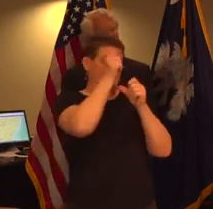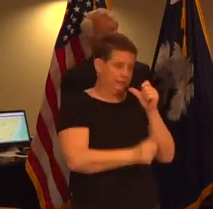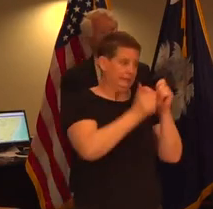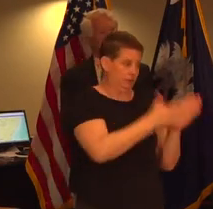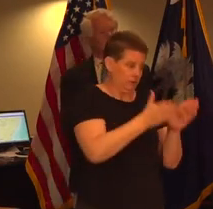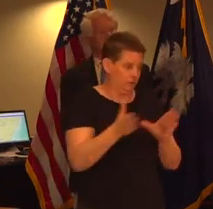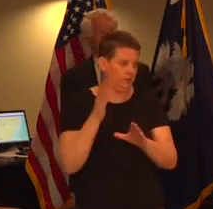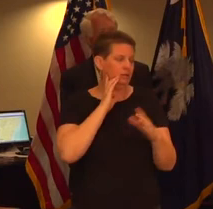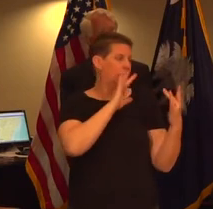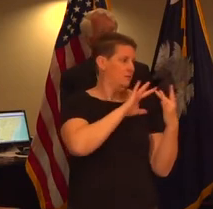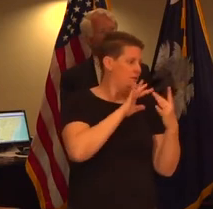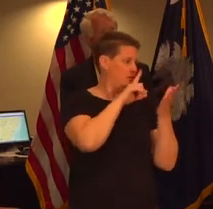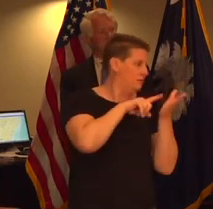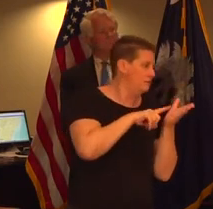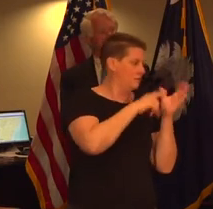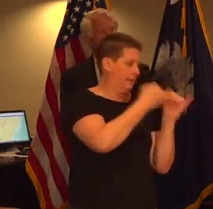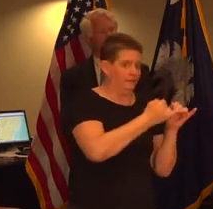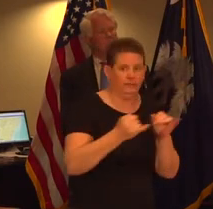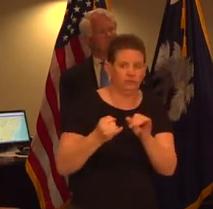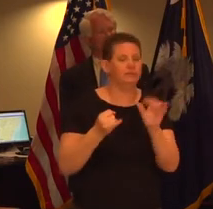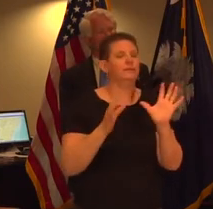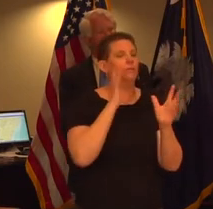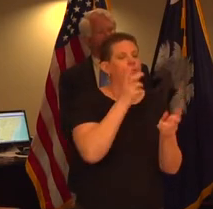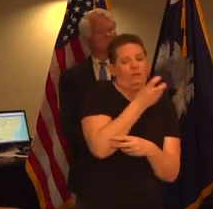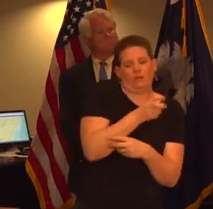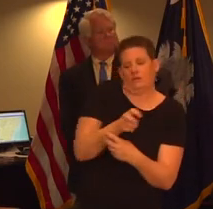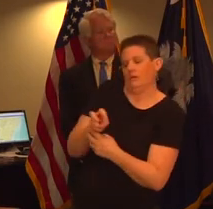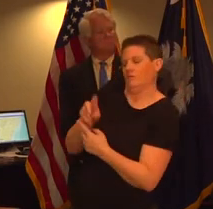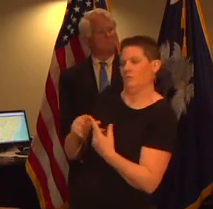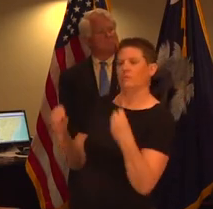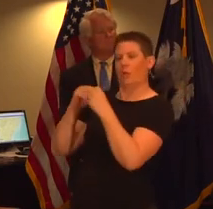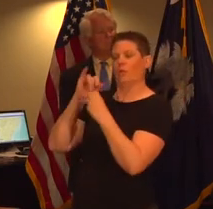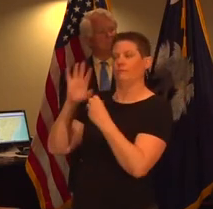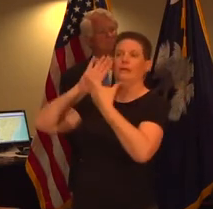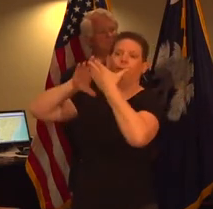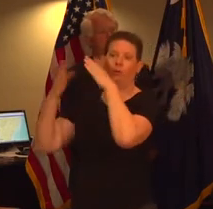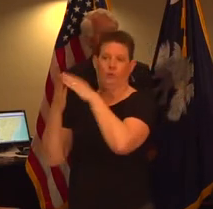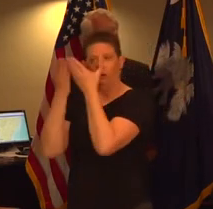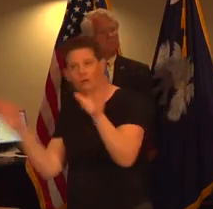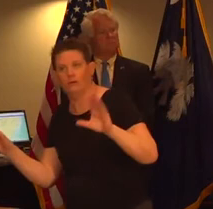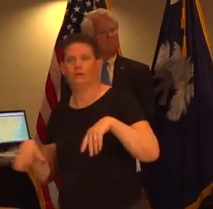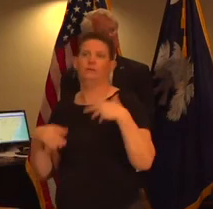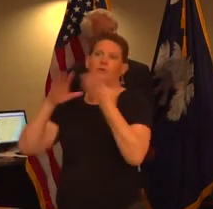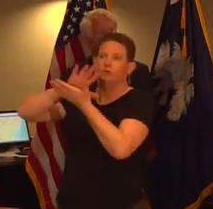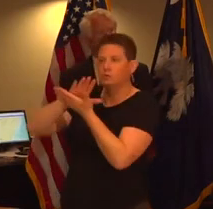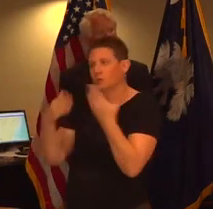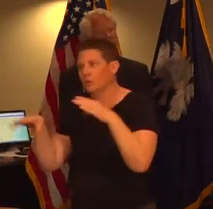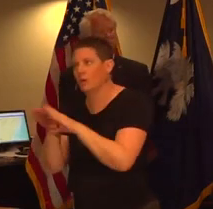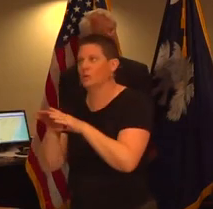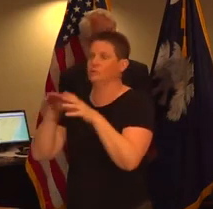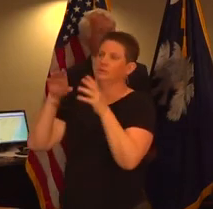that is when we begin to focus more on community measures social distancing school closures and things like that